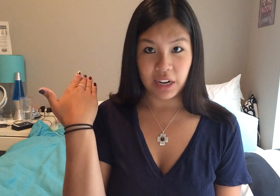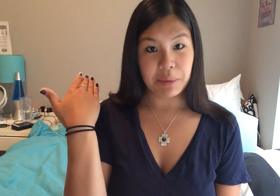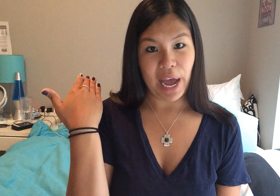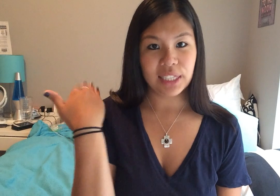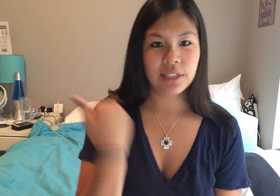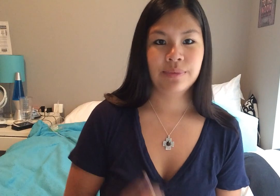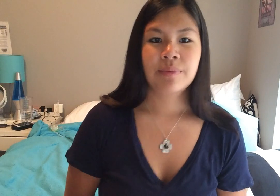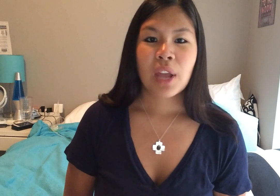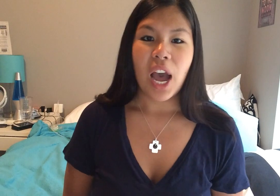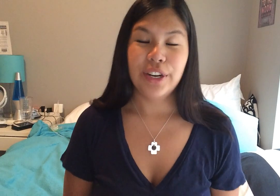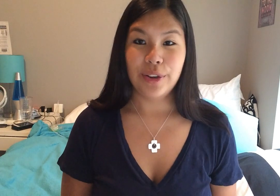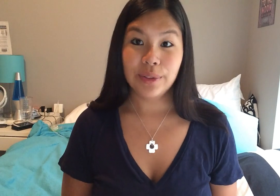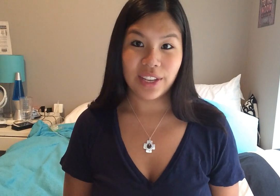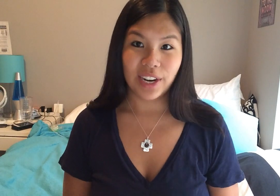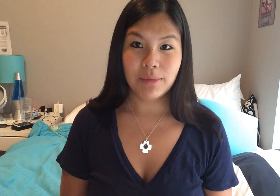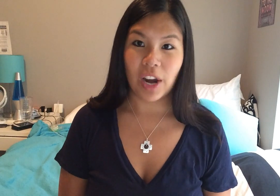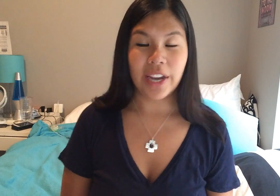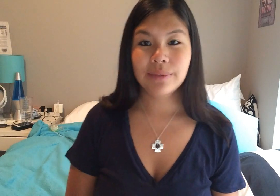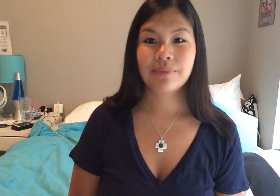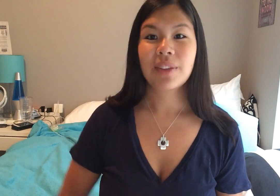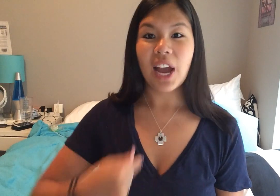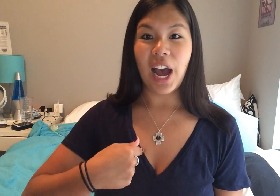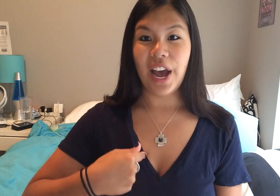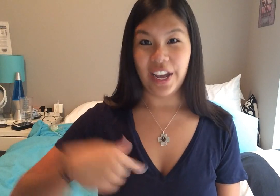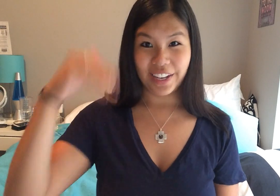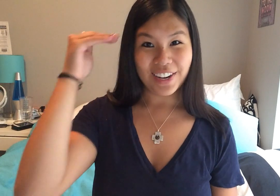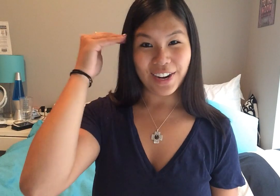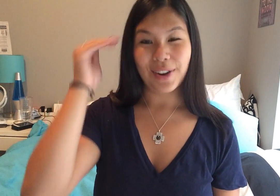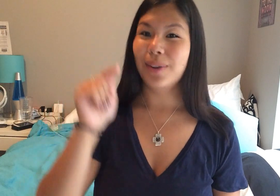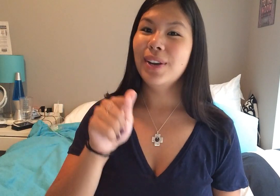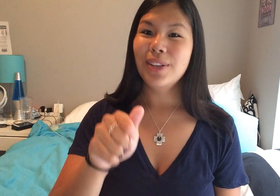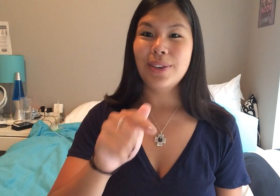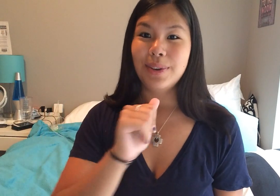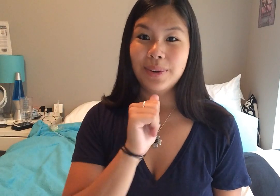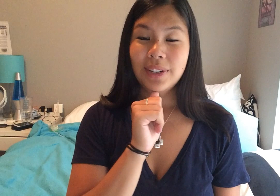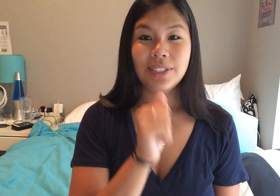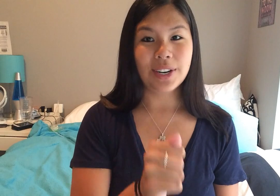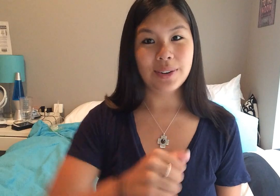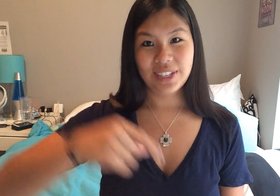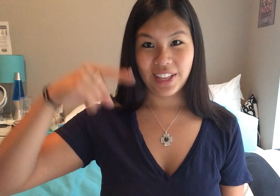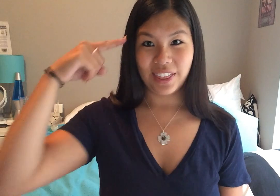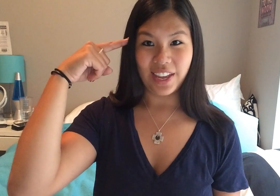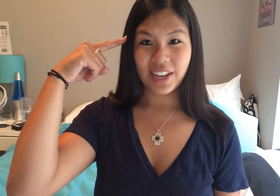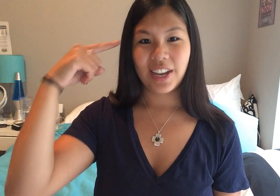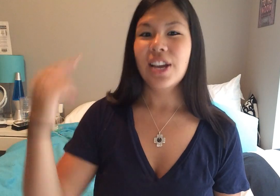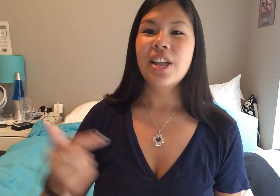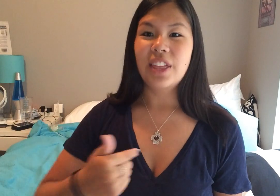in past. I know you don't think that I'm trying, I know you don't think that